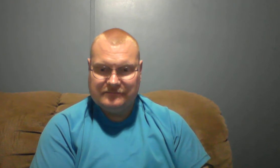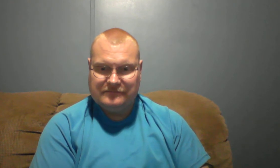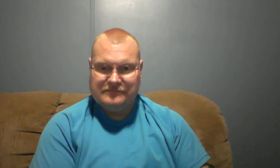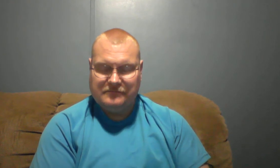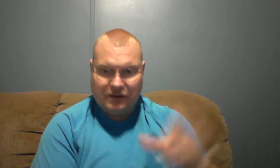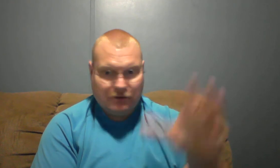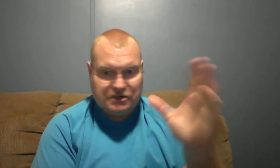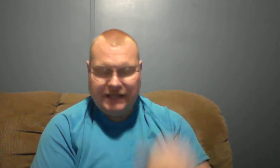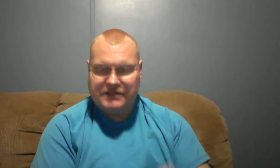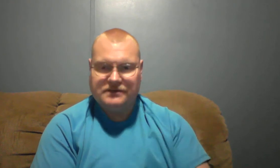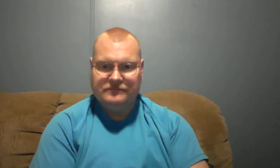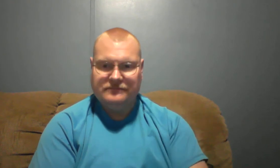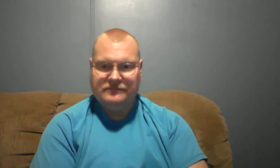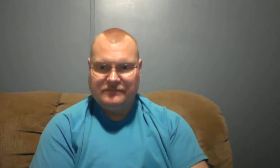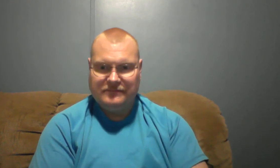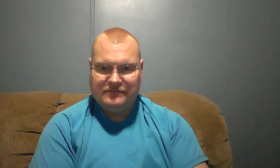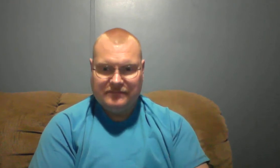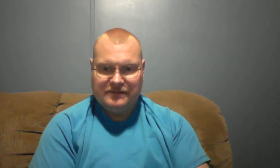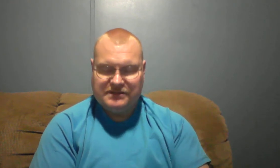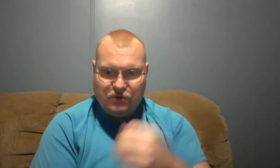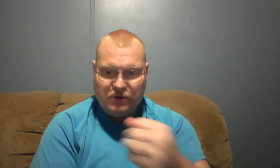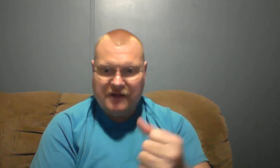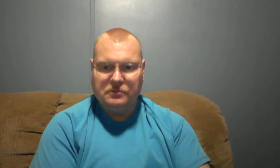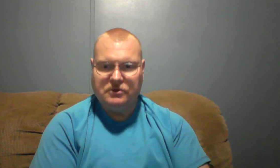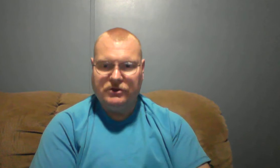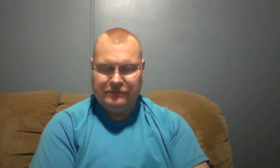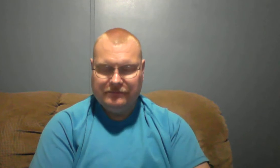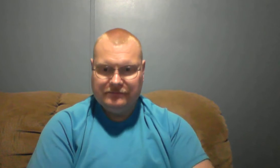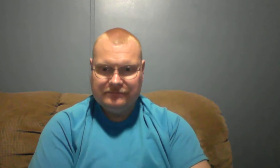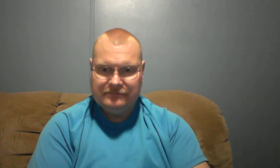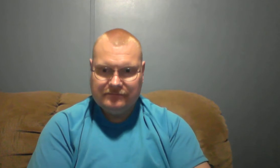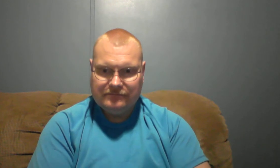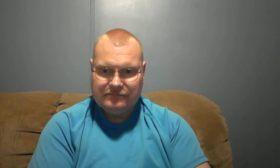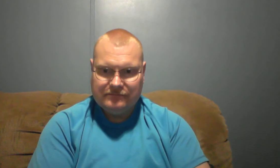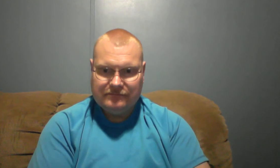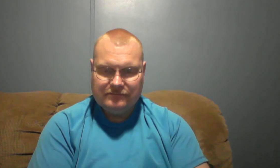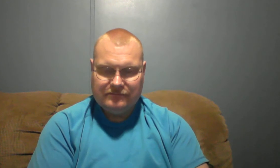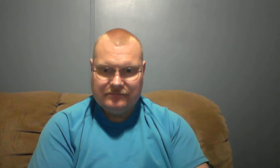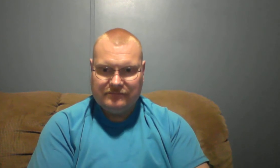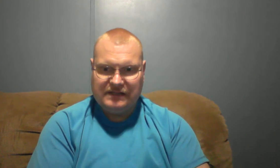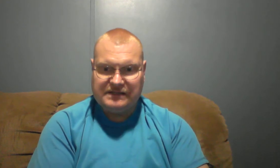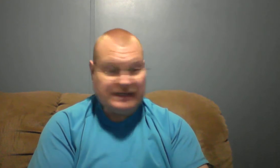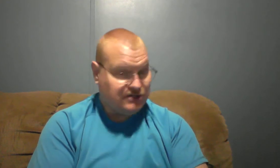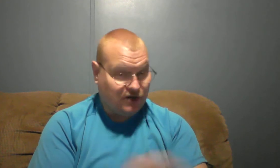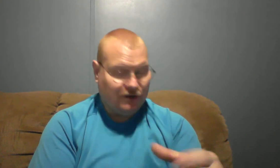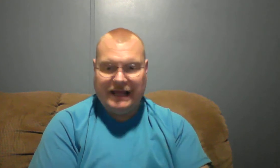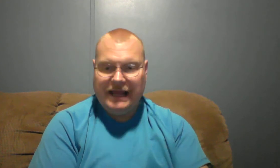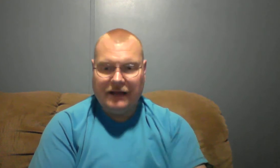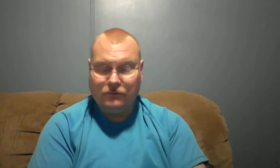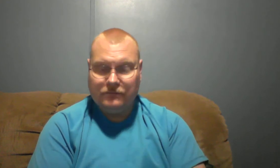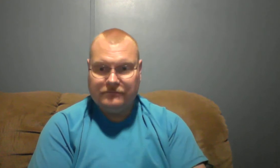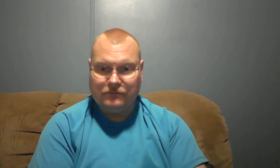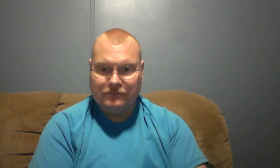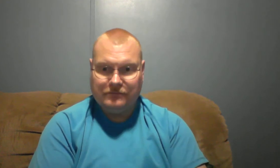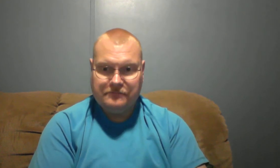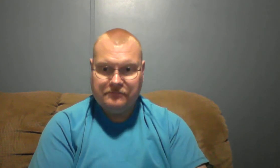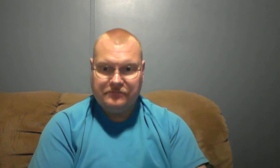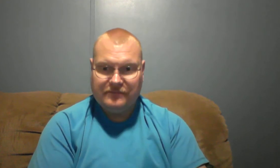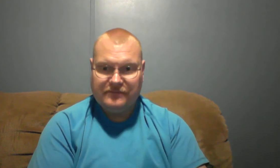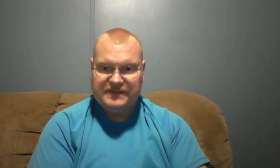It's going to change. It's too comfortable to it. As I said, certainly, yeah. It's